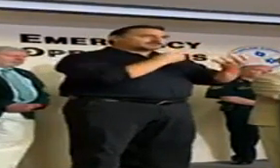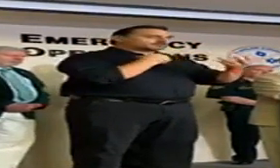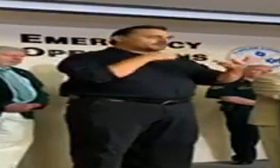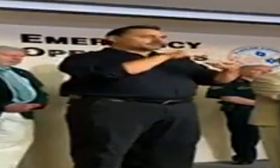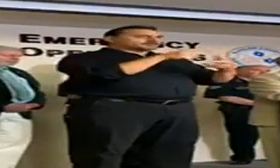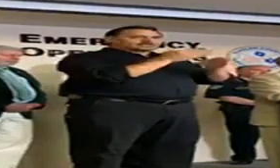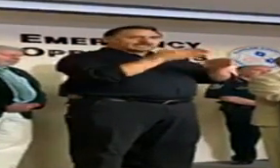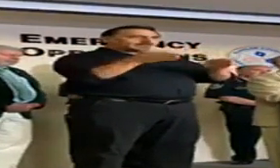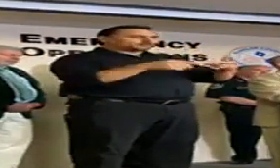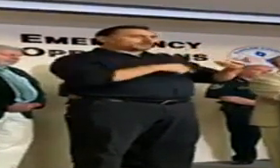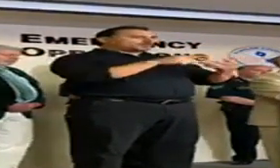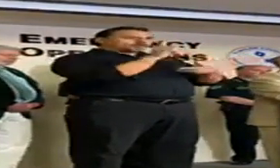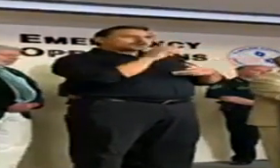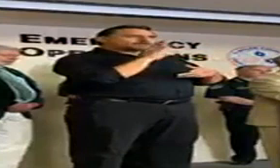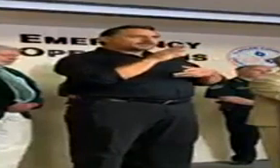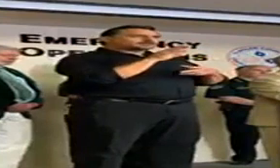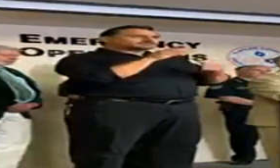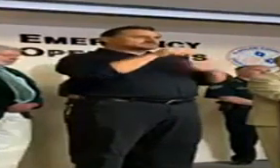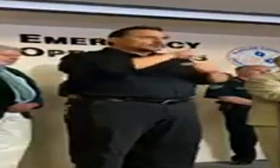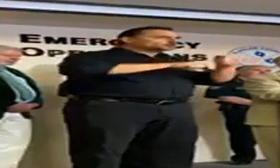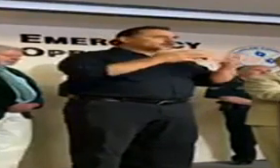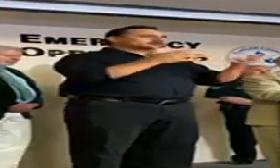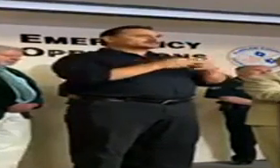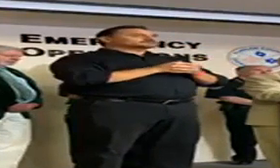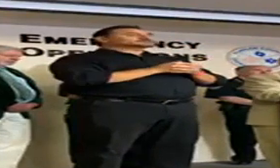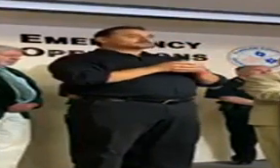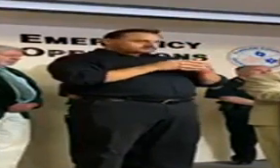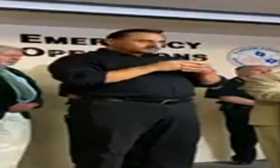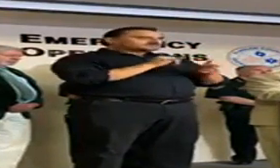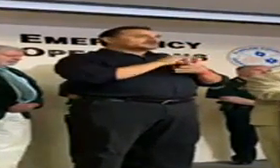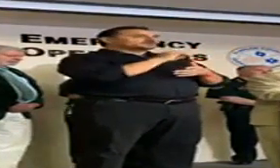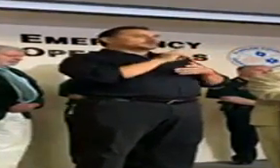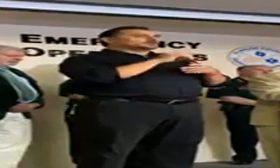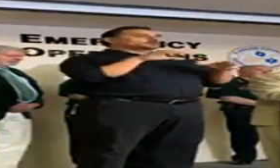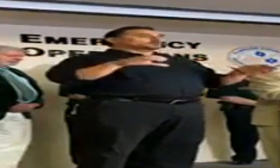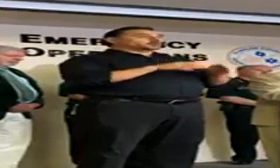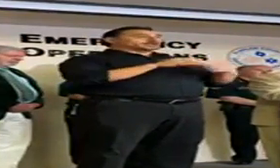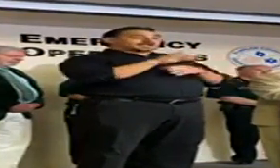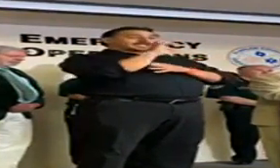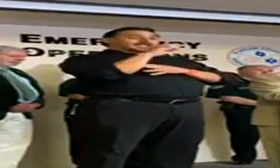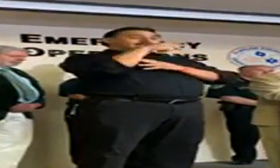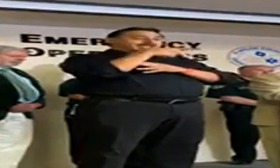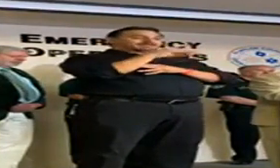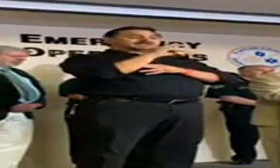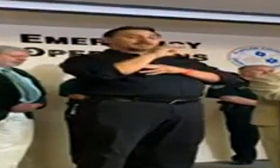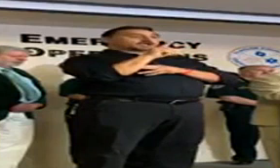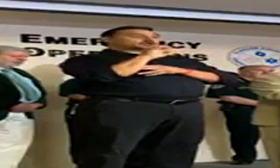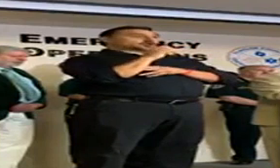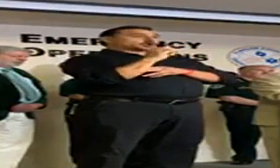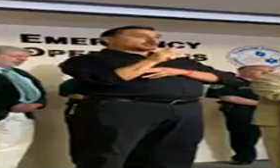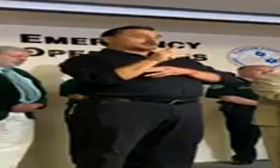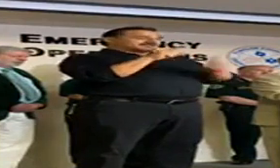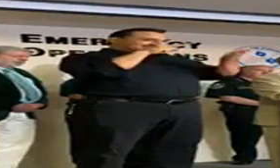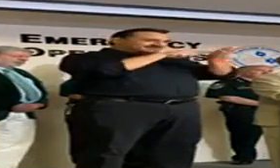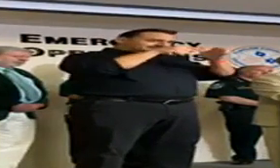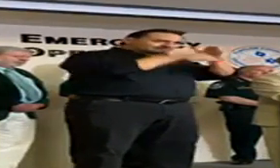neighbors, where have you been socially? And that's where we do our epidemiological investigation to make